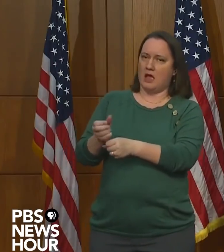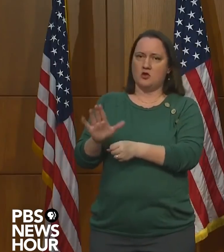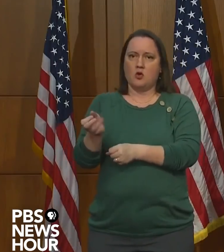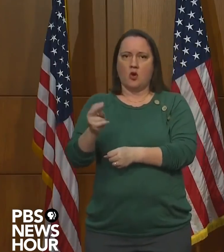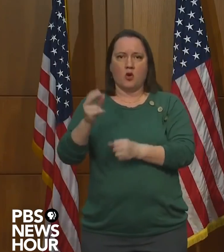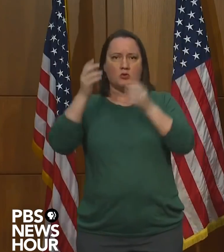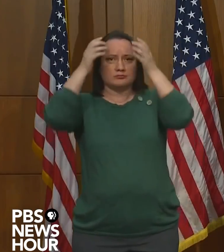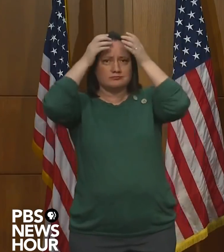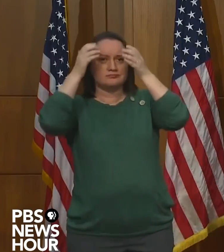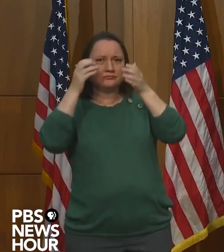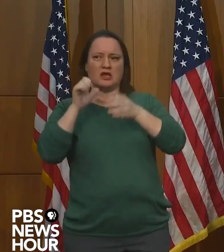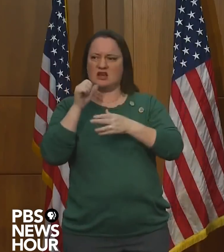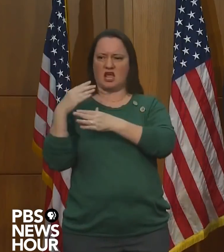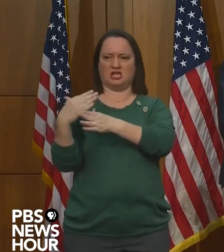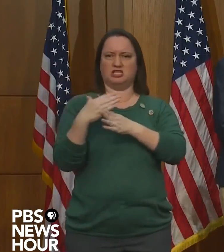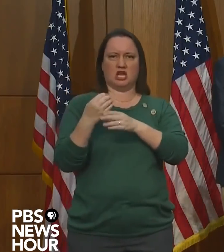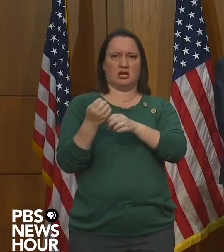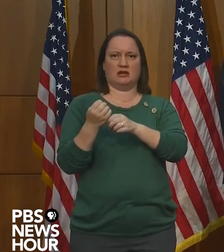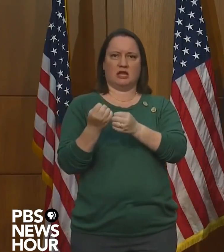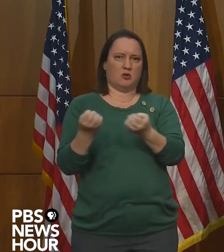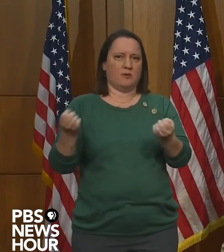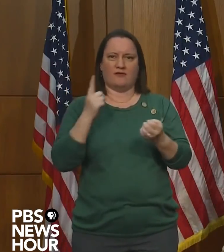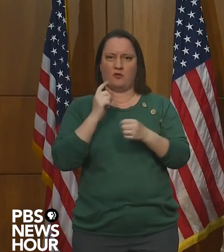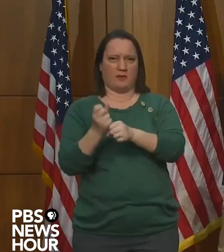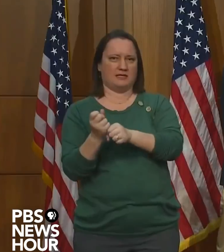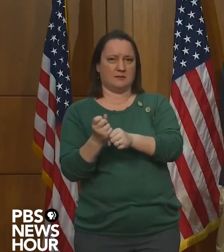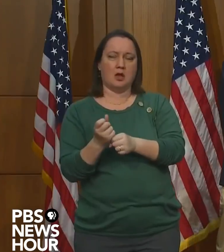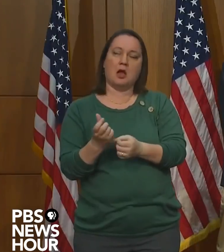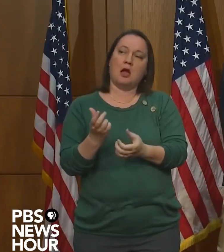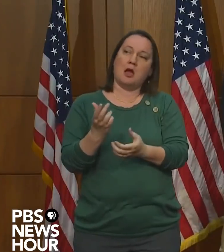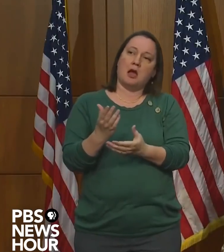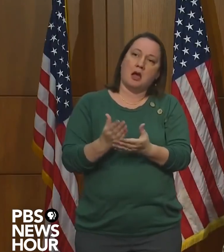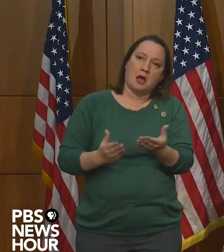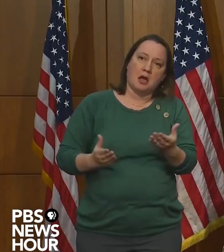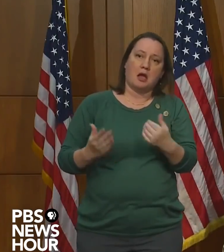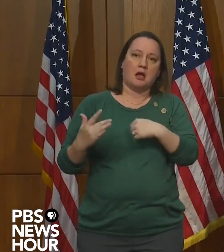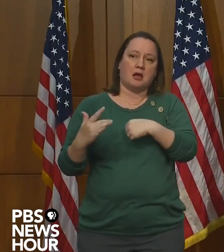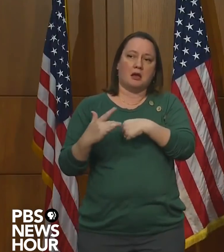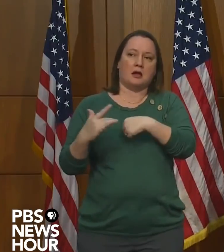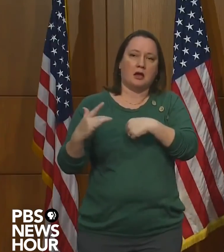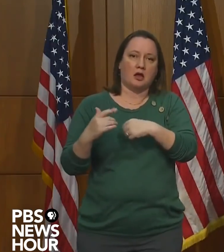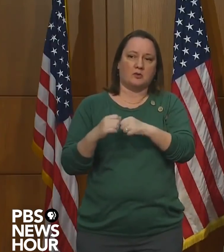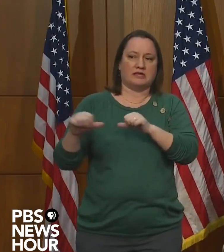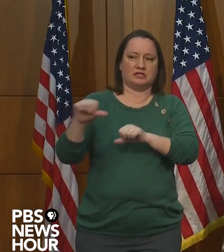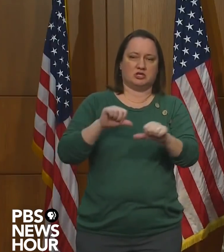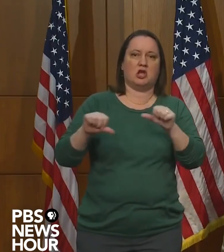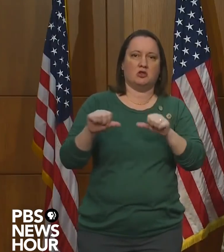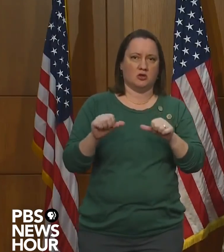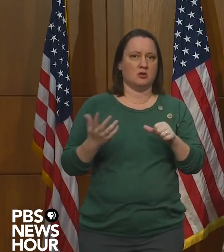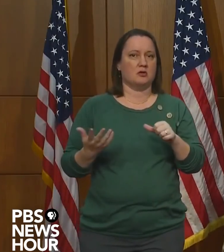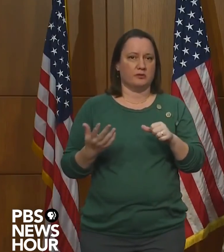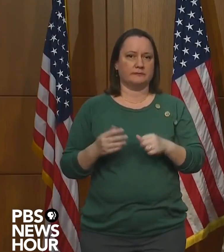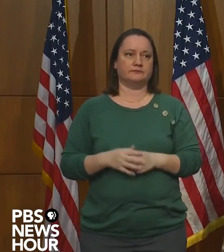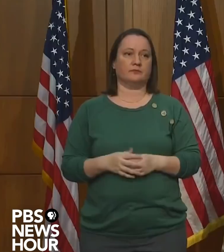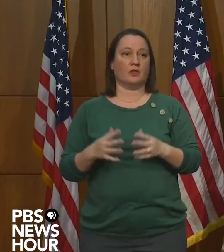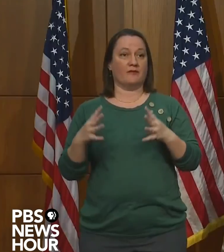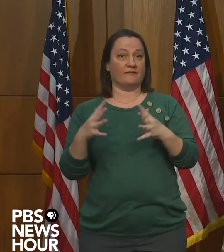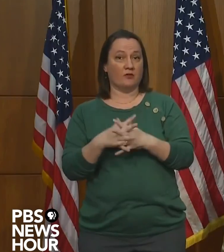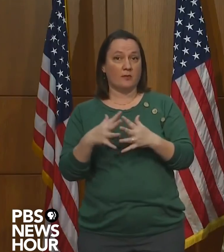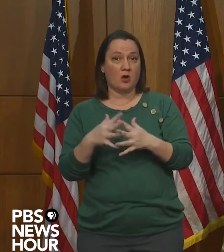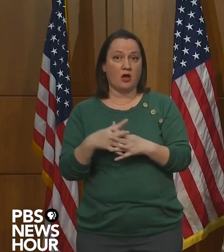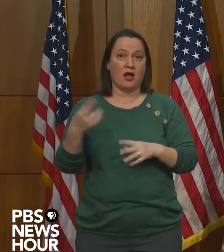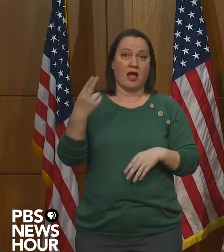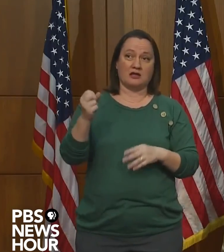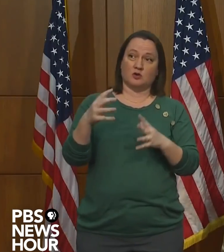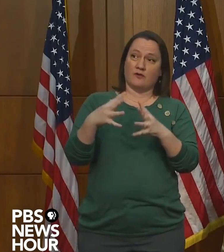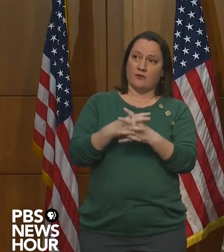helmet. There's not shared equipment in baseball. Certainly there is some incidental contact that we recognize. Football. High school football.